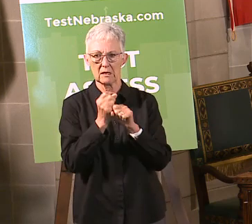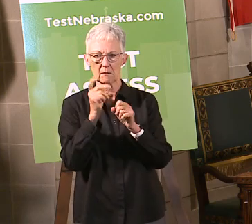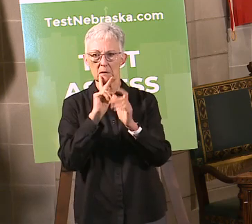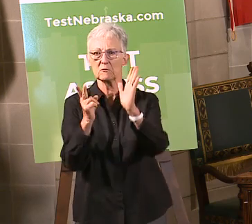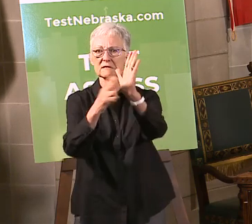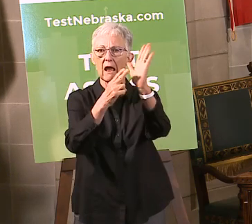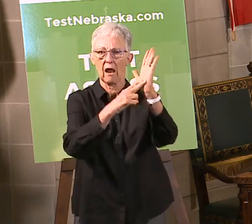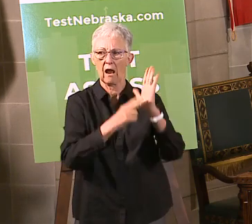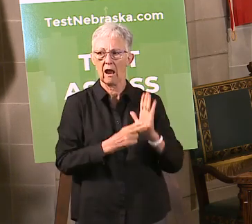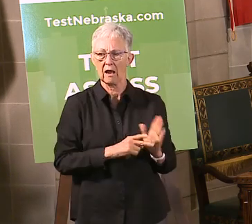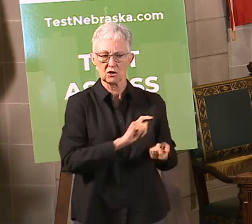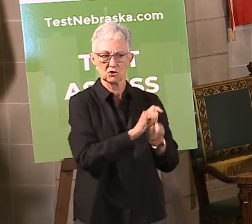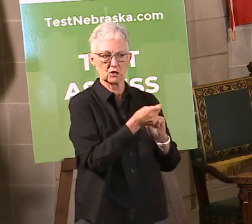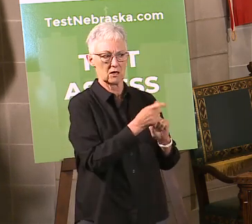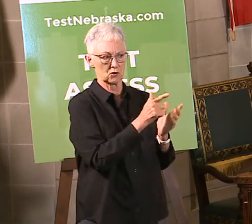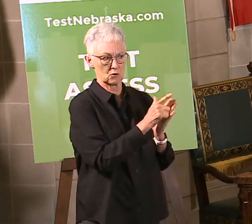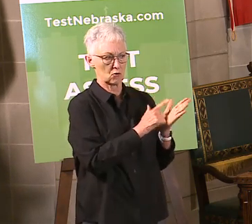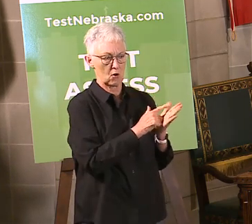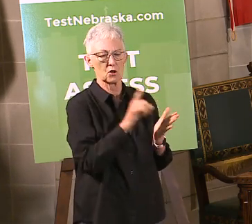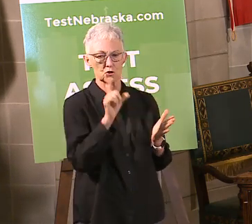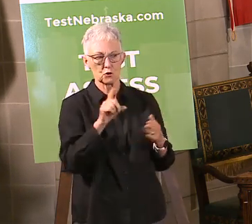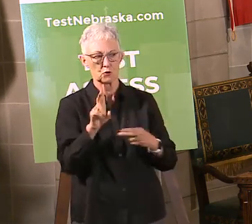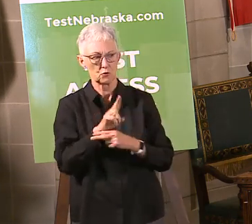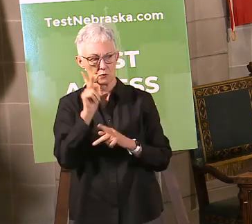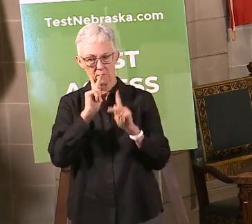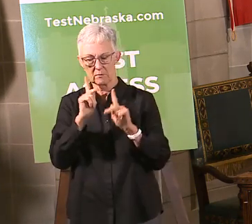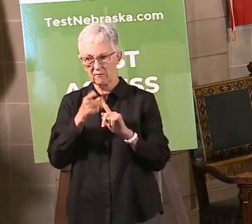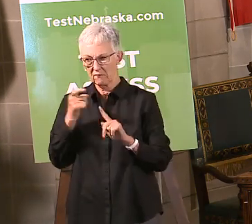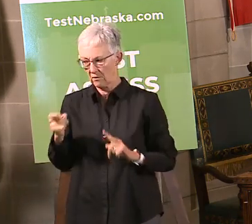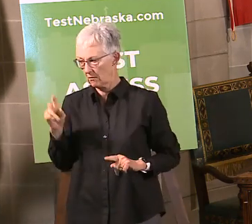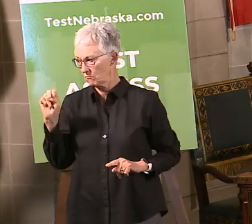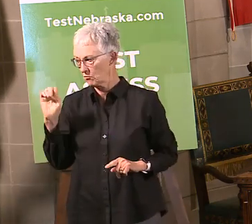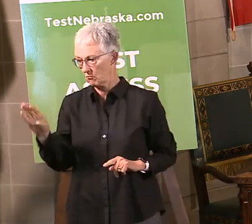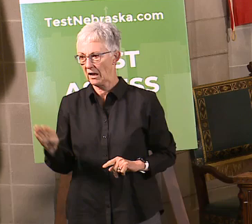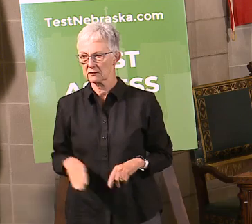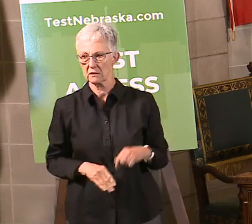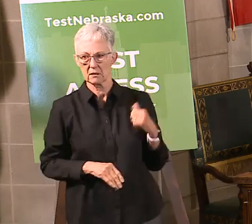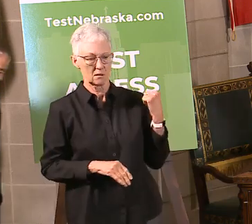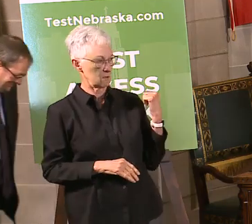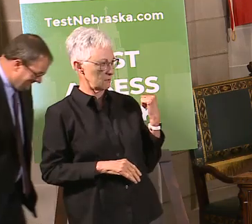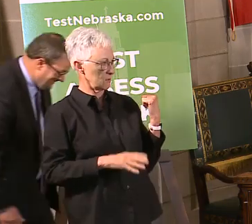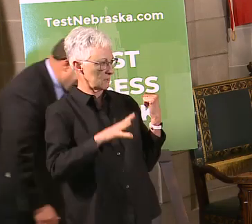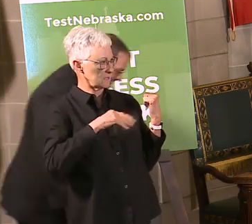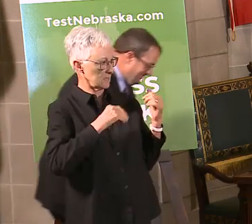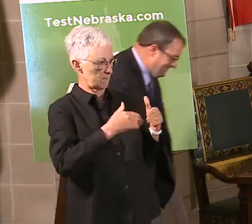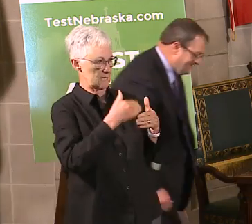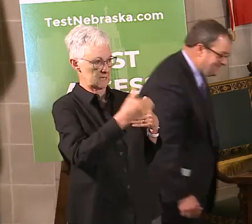get Nebraskans to do that. Commissioner, can you come and take the other question? Sure.